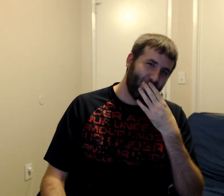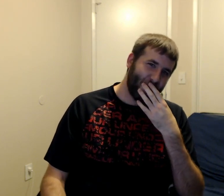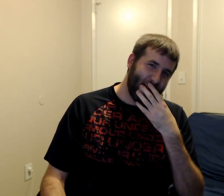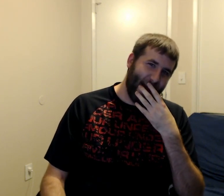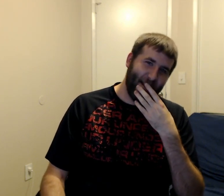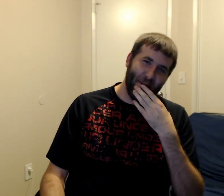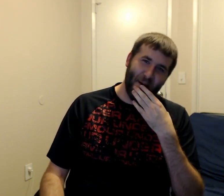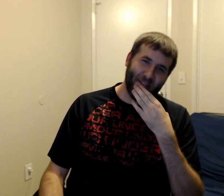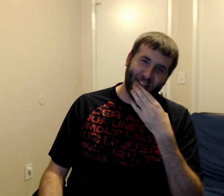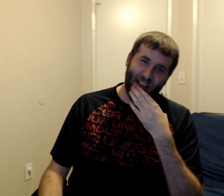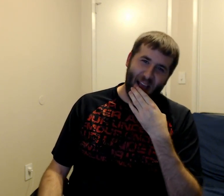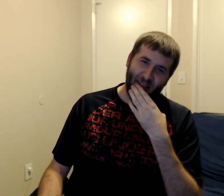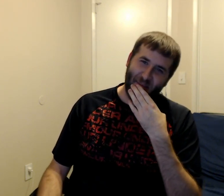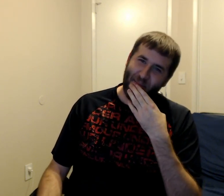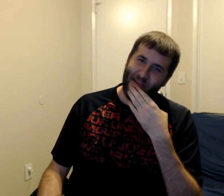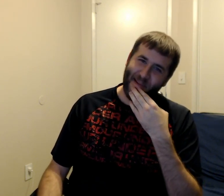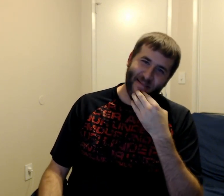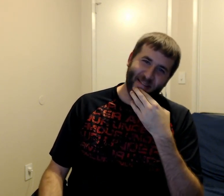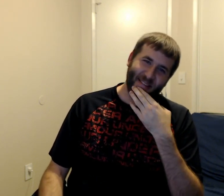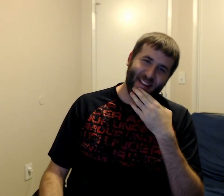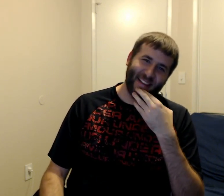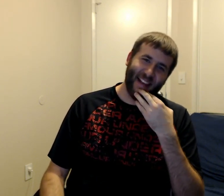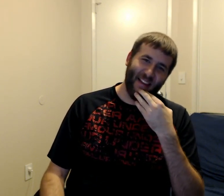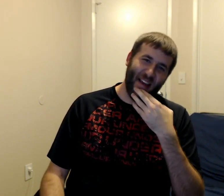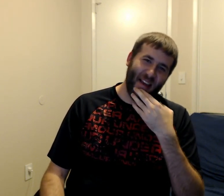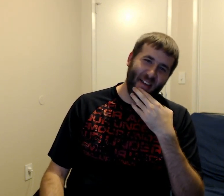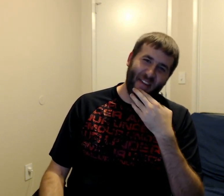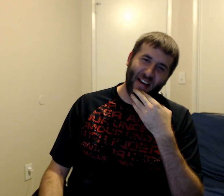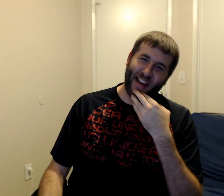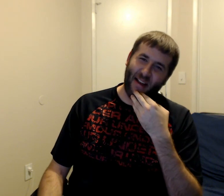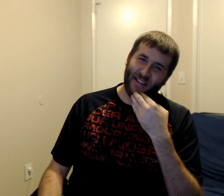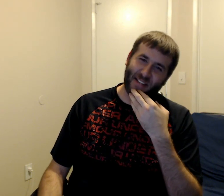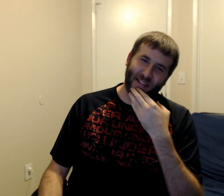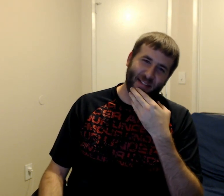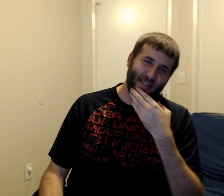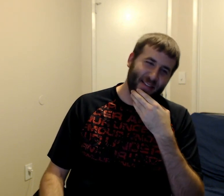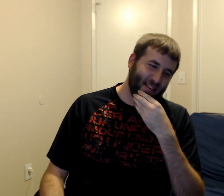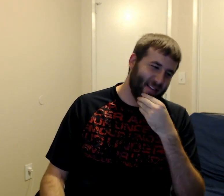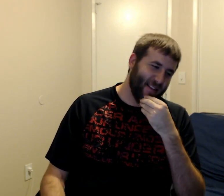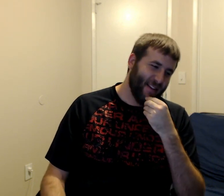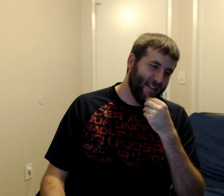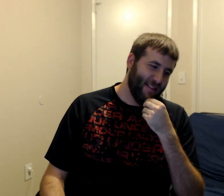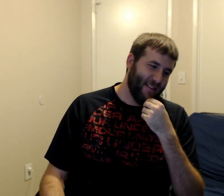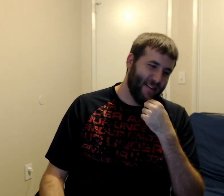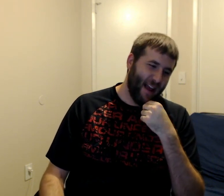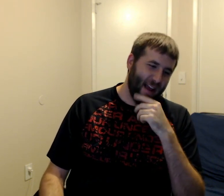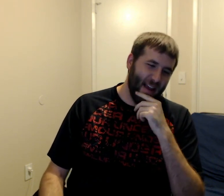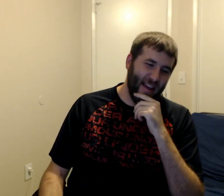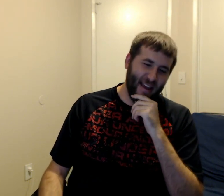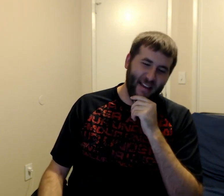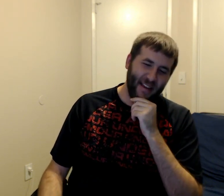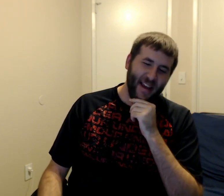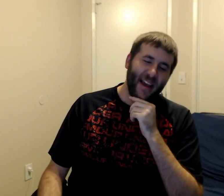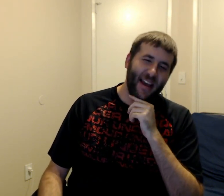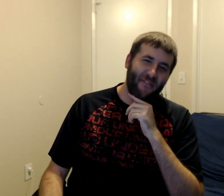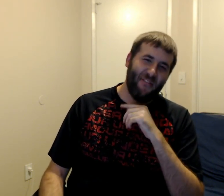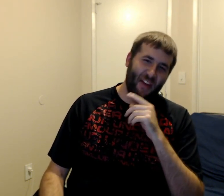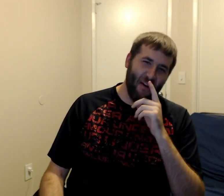I don't know what to say. Like I said, it felt like I was... It... It felt